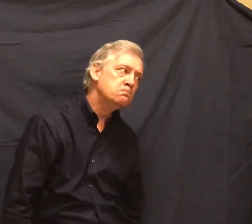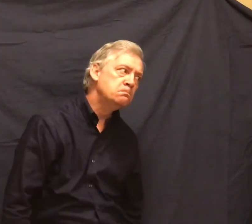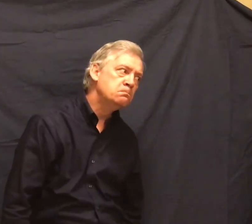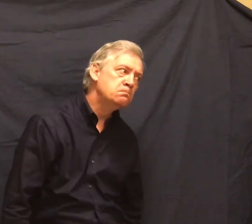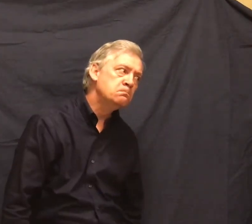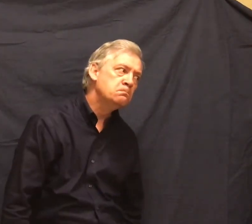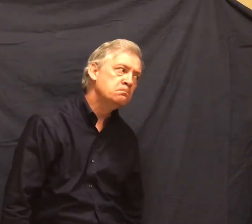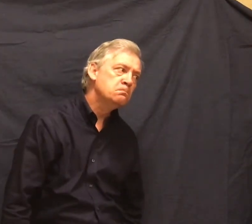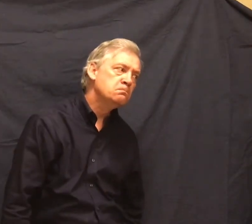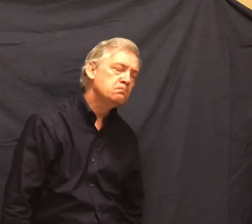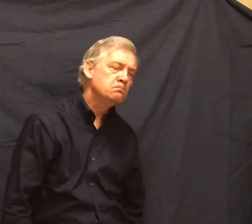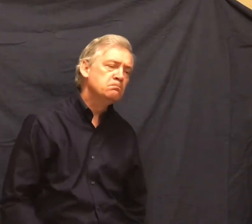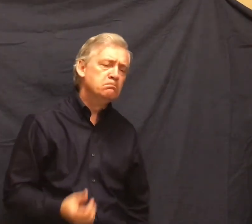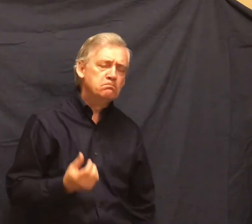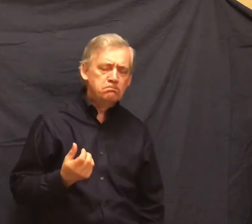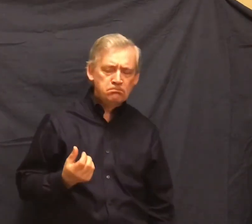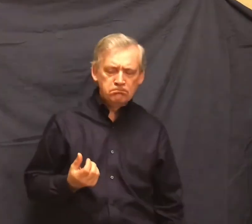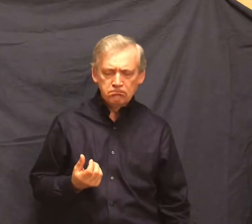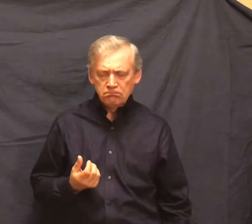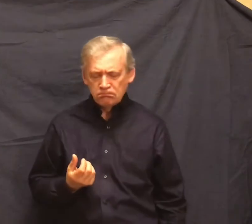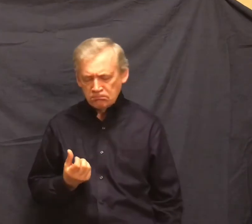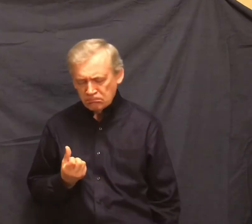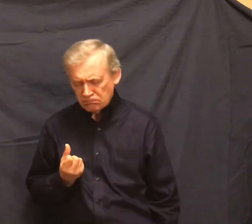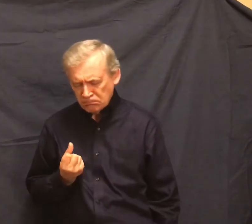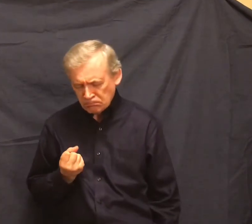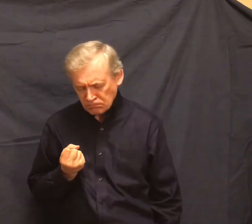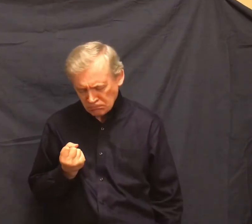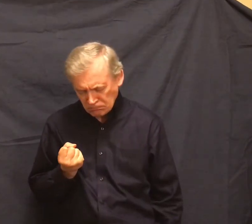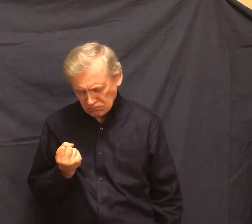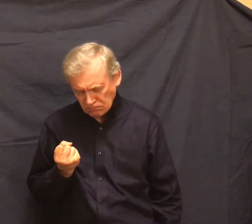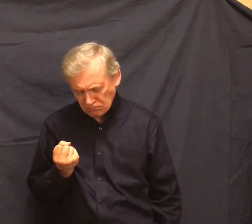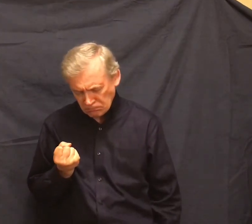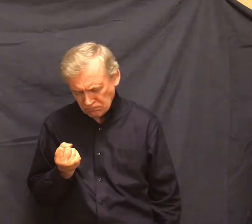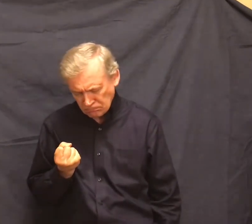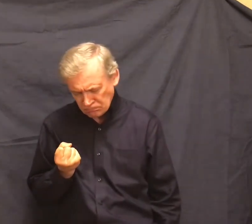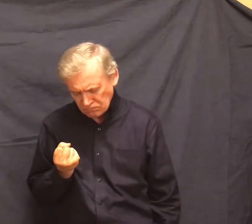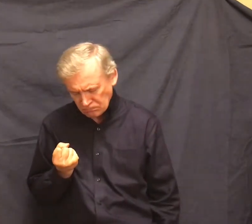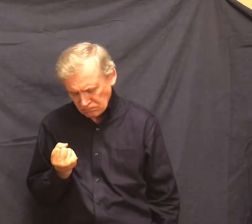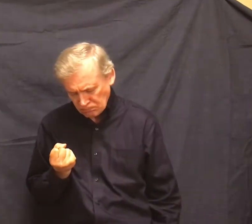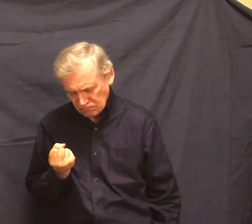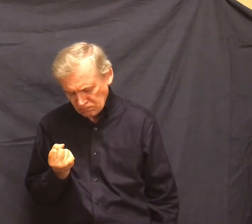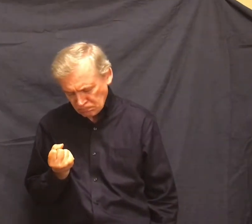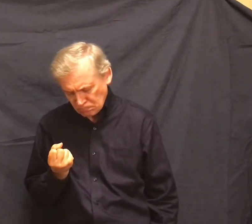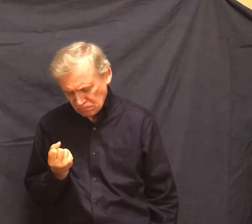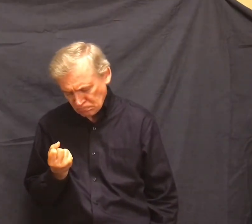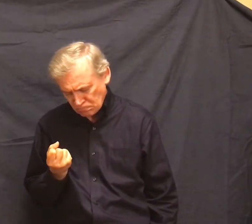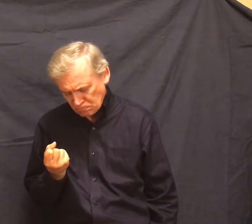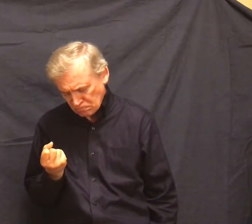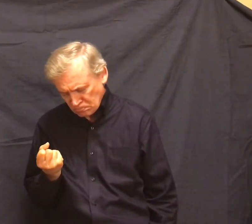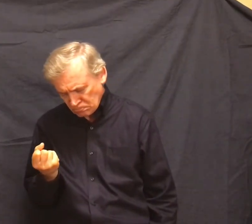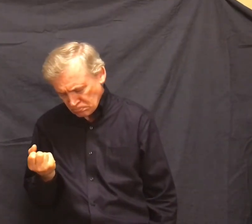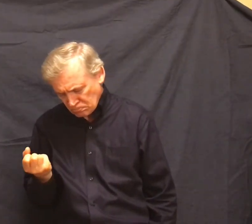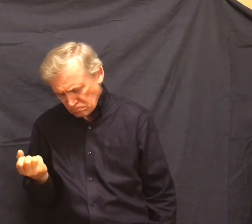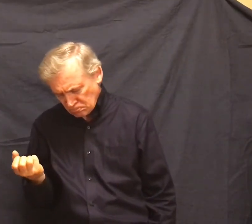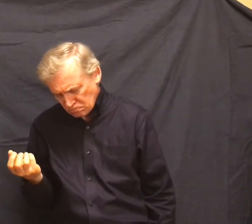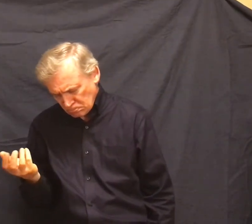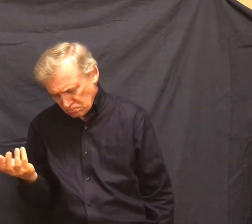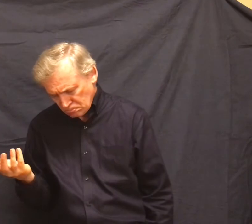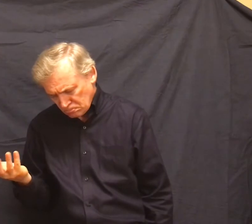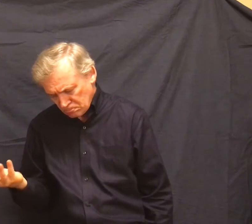Lenny's closed hand slowly obeyed. George took the mouse and threw it across the pool